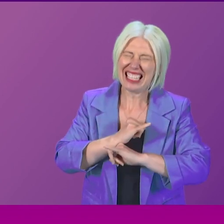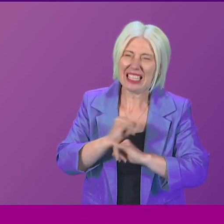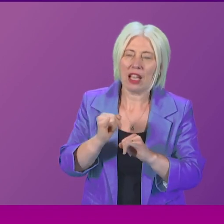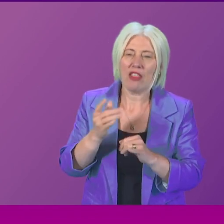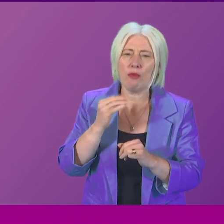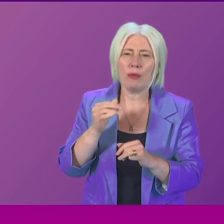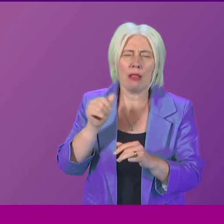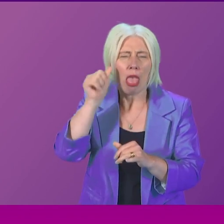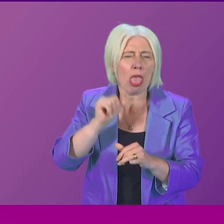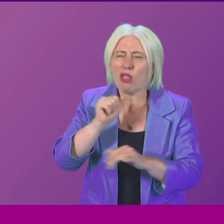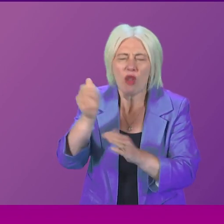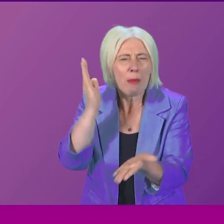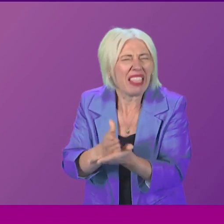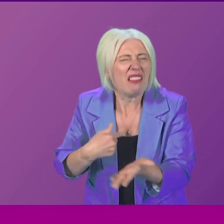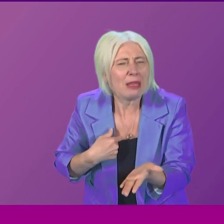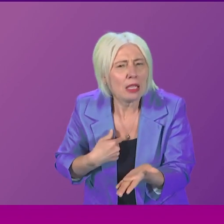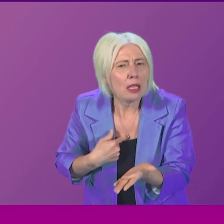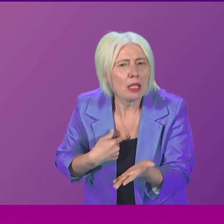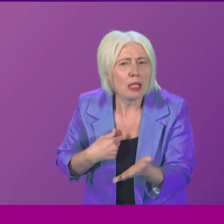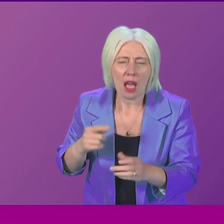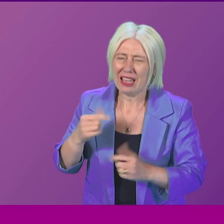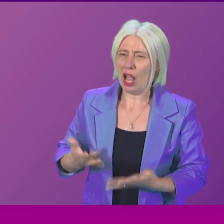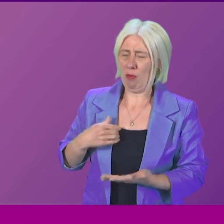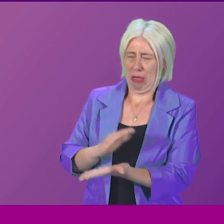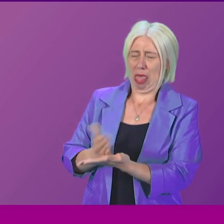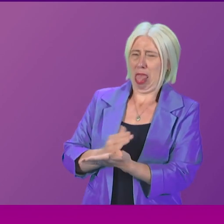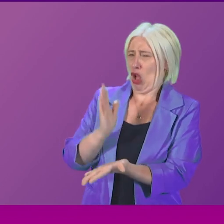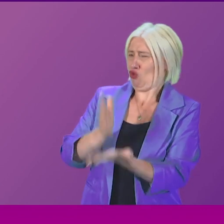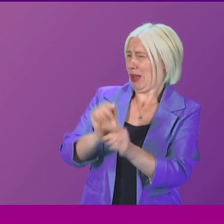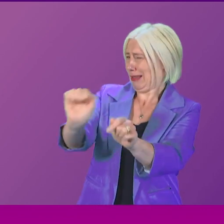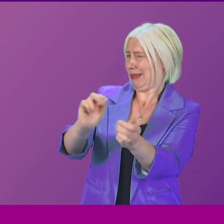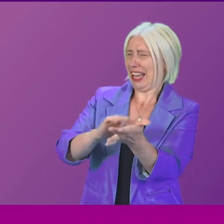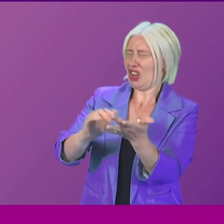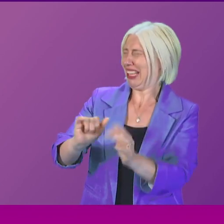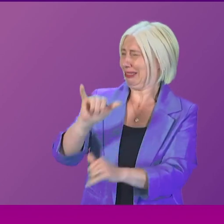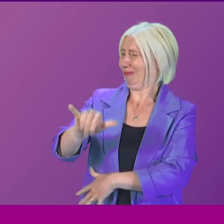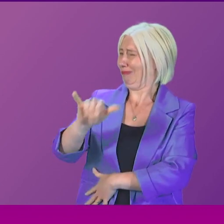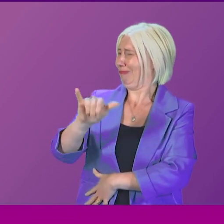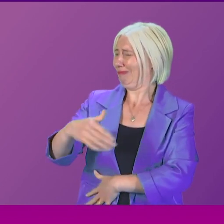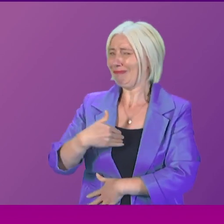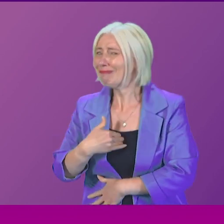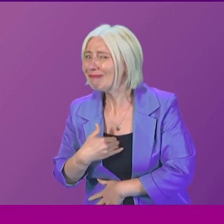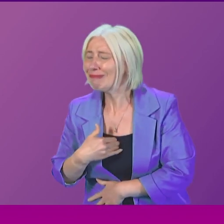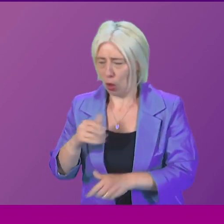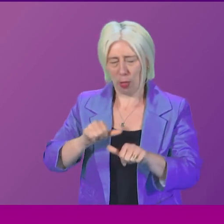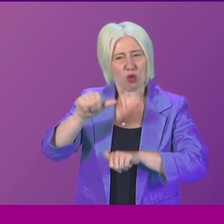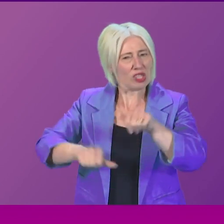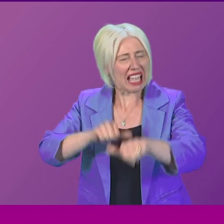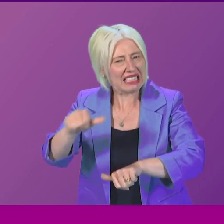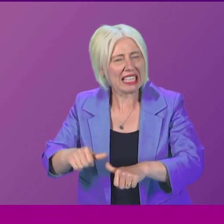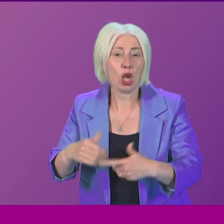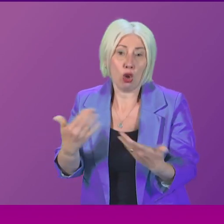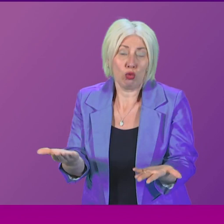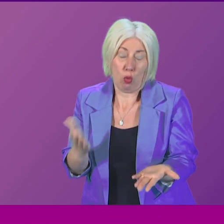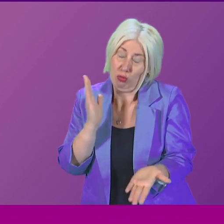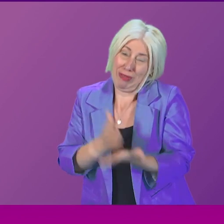They have not been believed that they don't have trust in the authorities, in the NHS, in the various processes that we have brought forward.